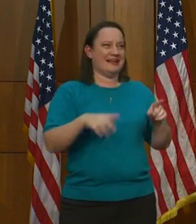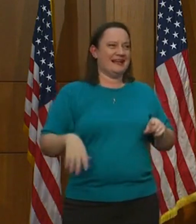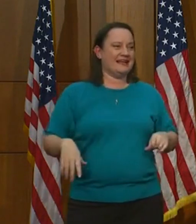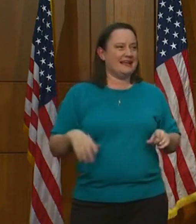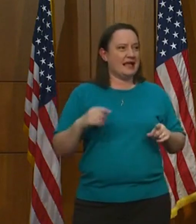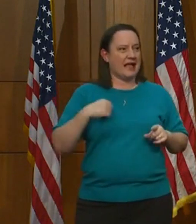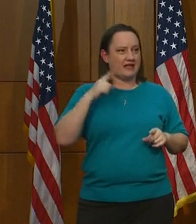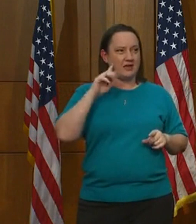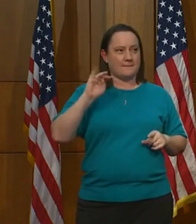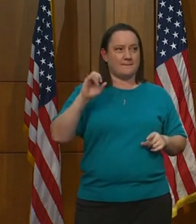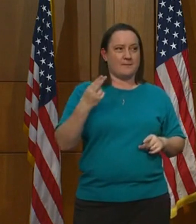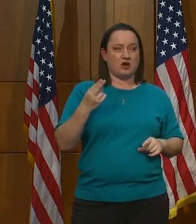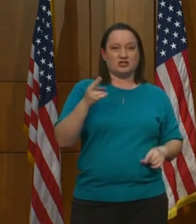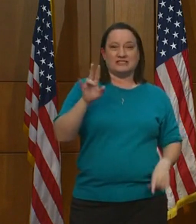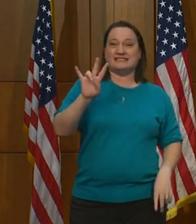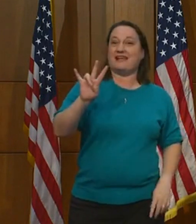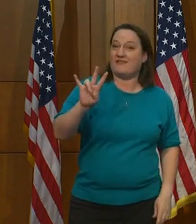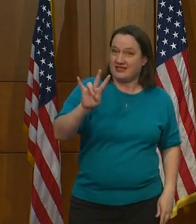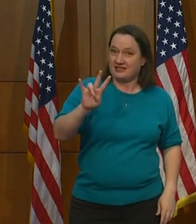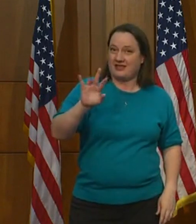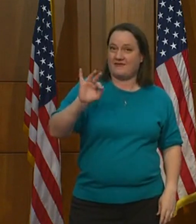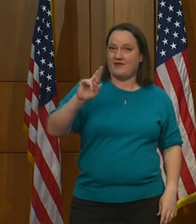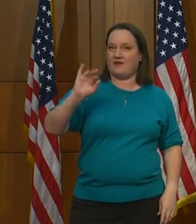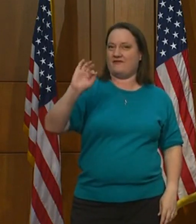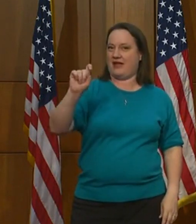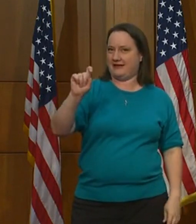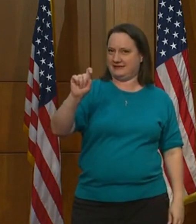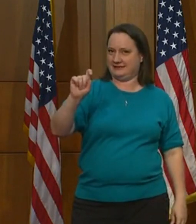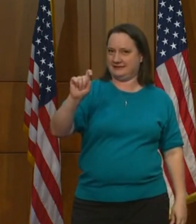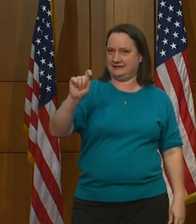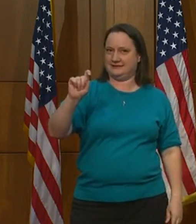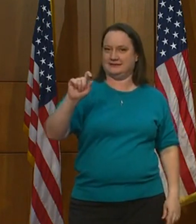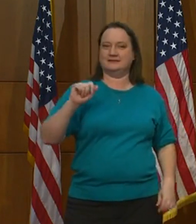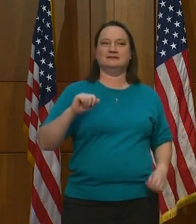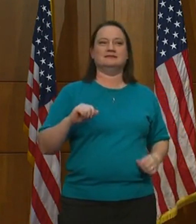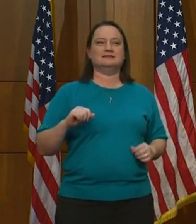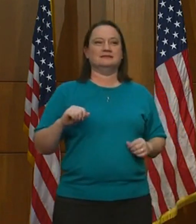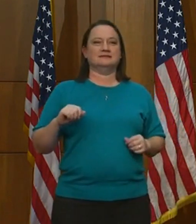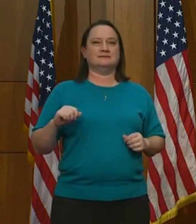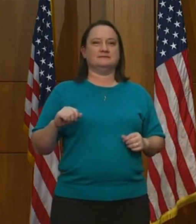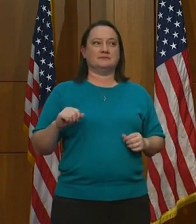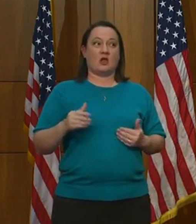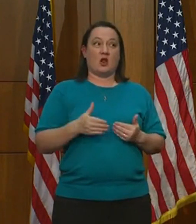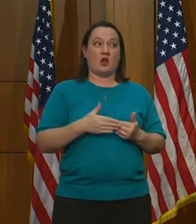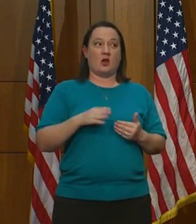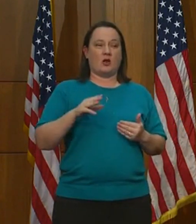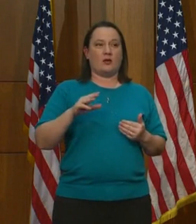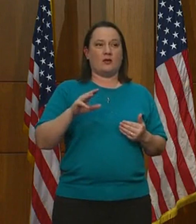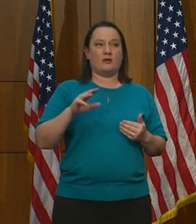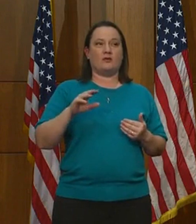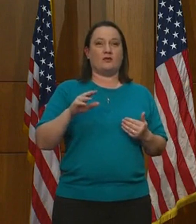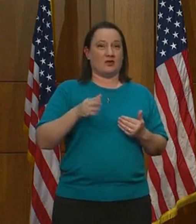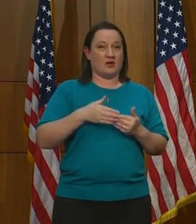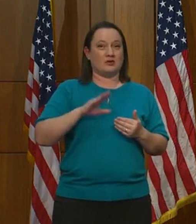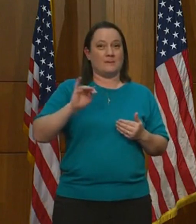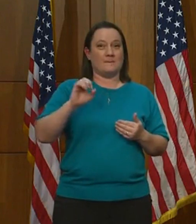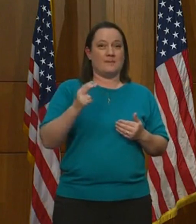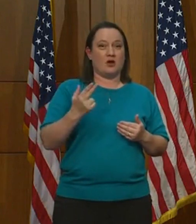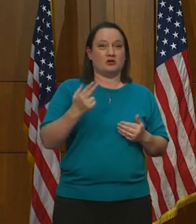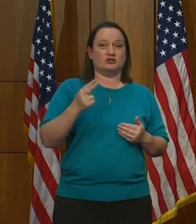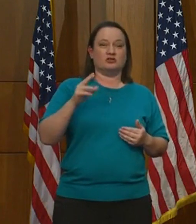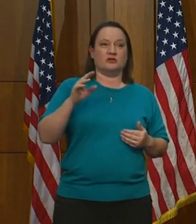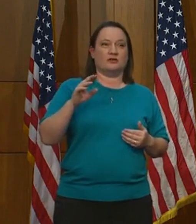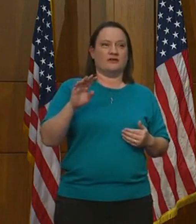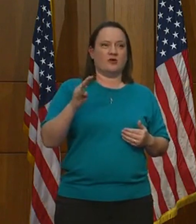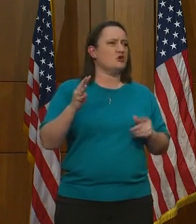I actually think it was March 7th in Fairfax. Okay. You're close. It was actually March the